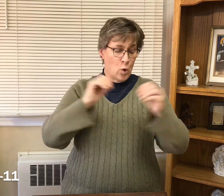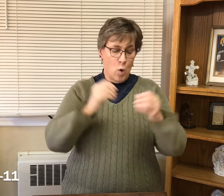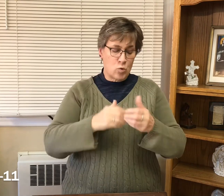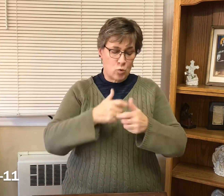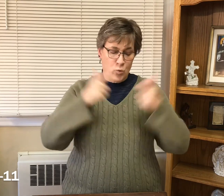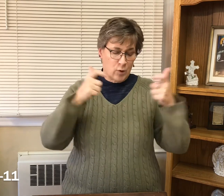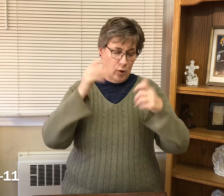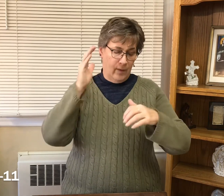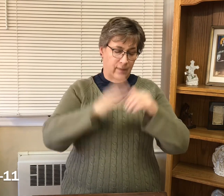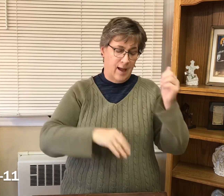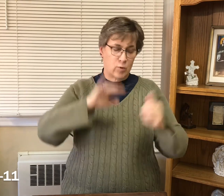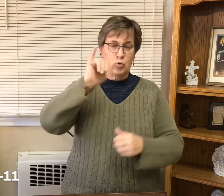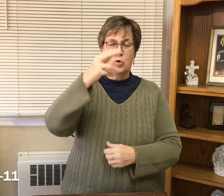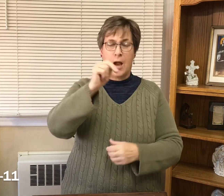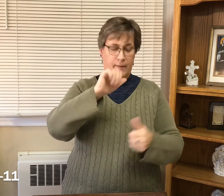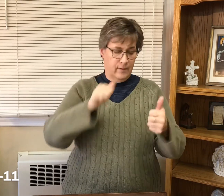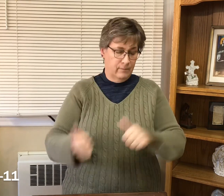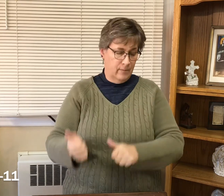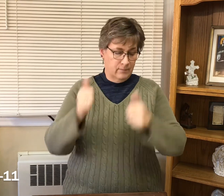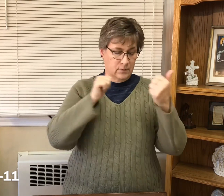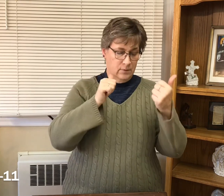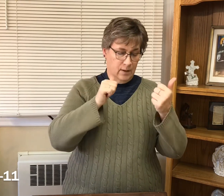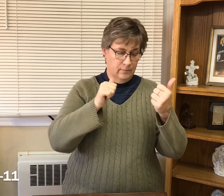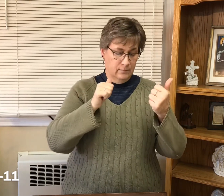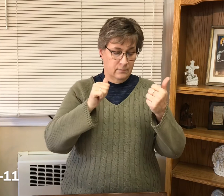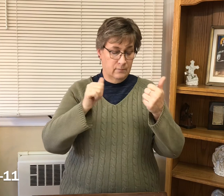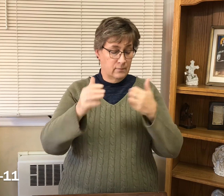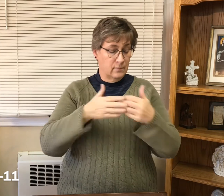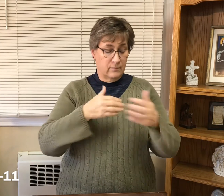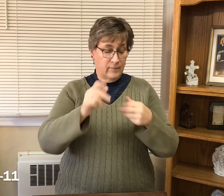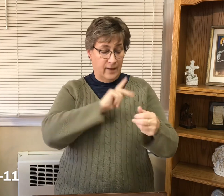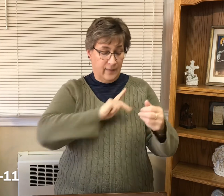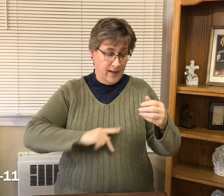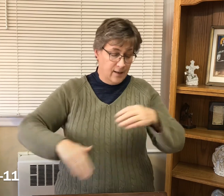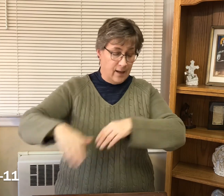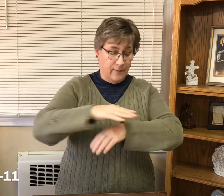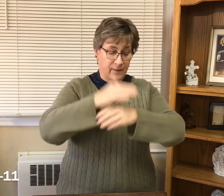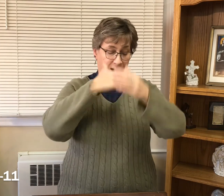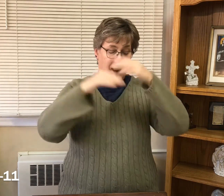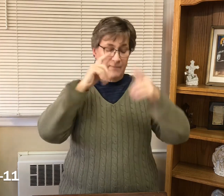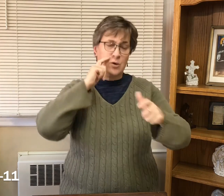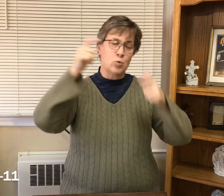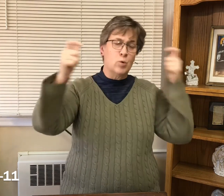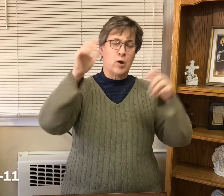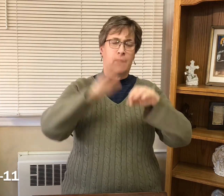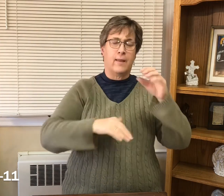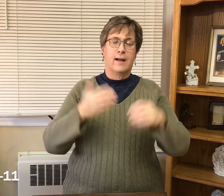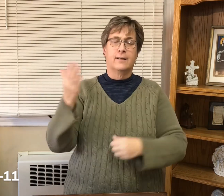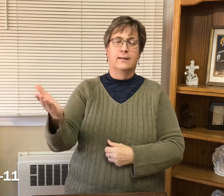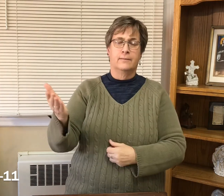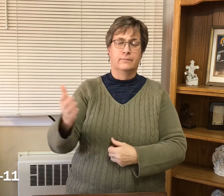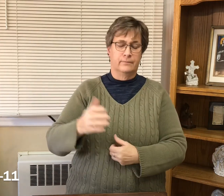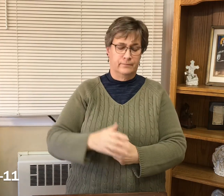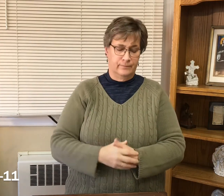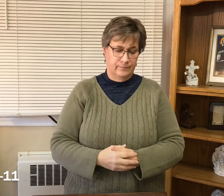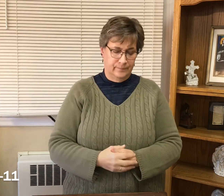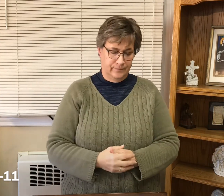There has been none greater than John the Baptist. Yet the least in the kingdom of heaven is greater than he.